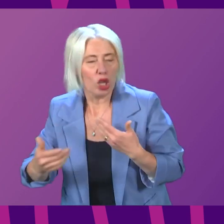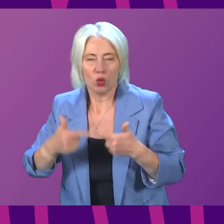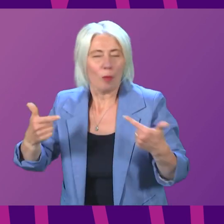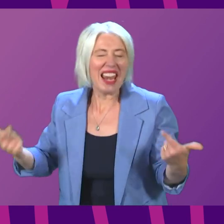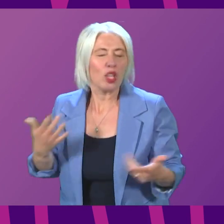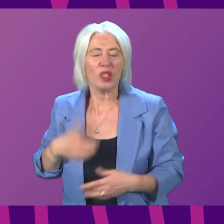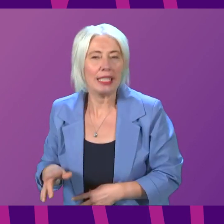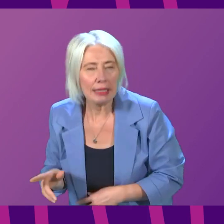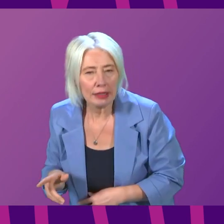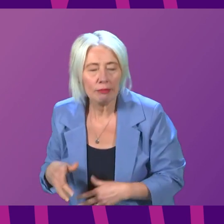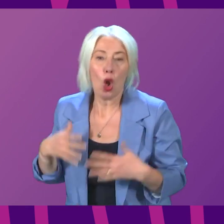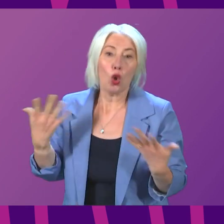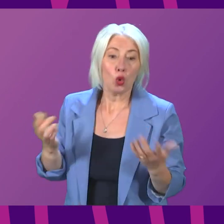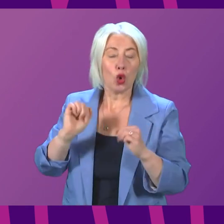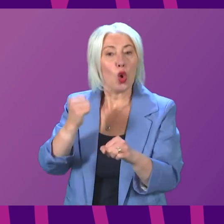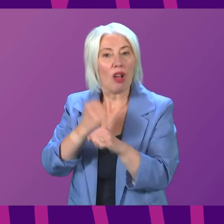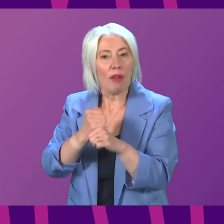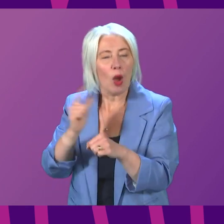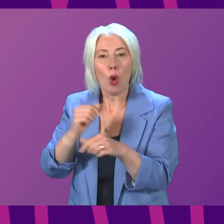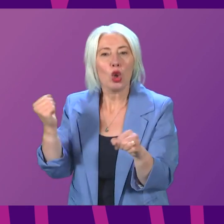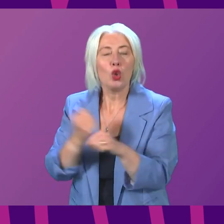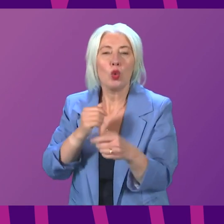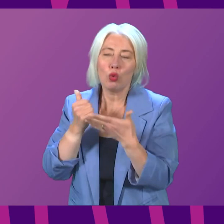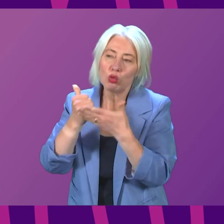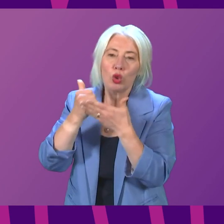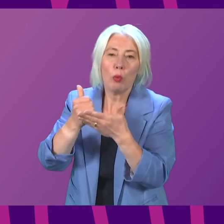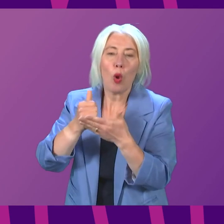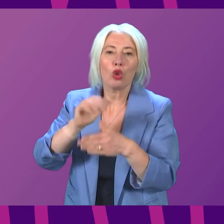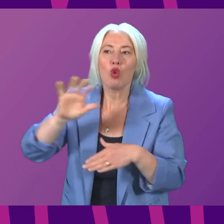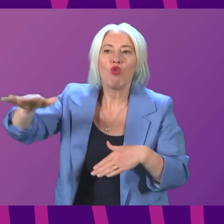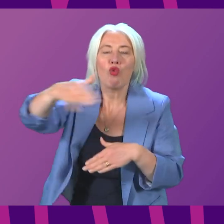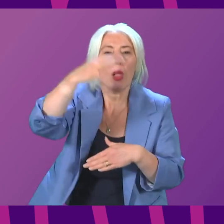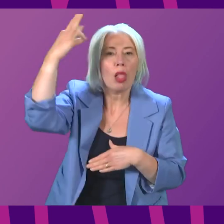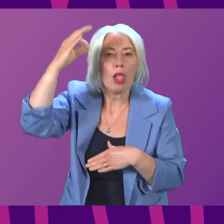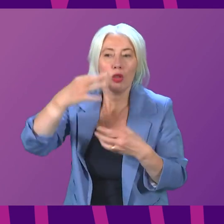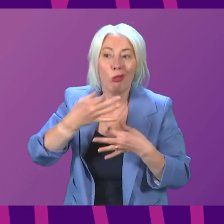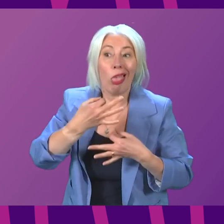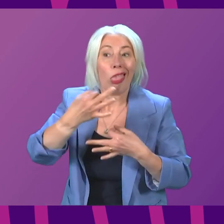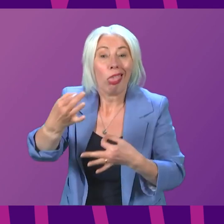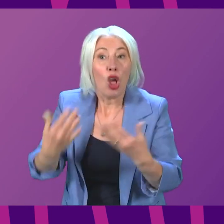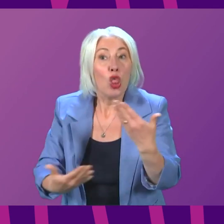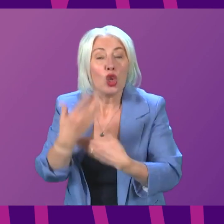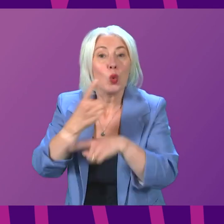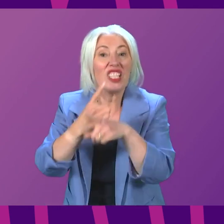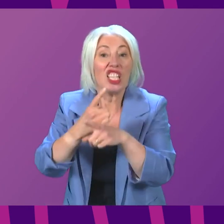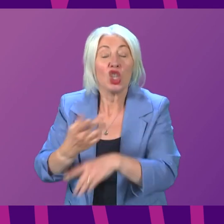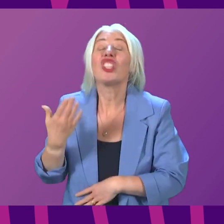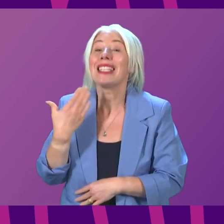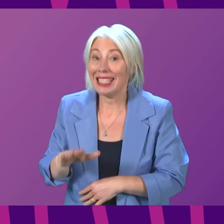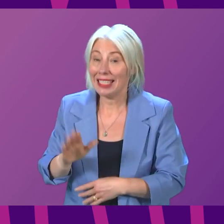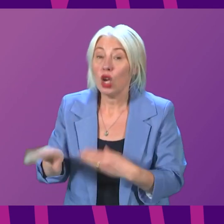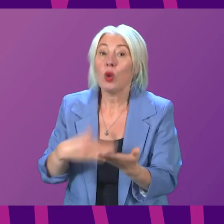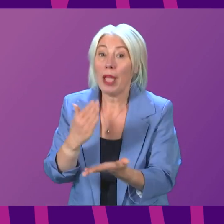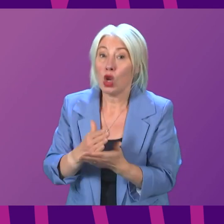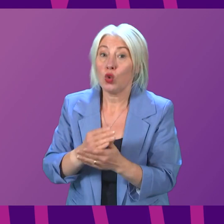So what steps will your Government take to help rural authorities attract the new teaching staff that they need to ensure our pupils in the